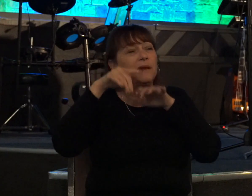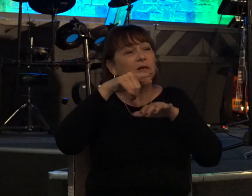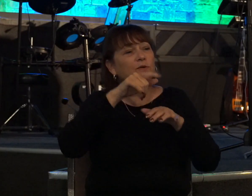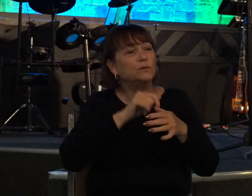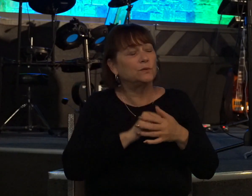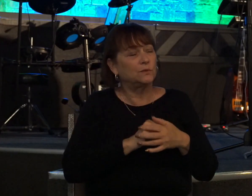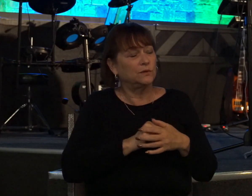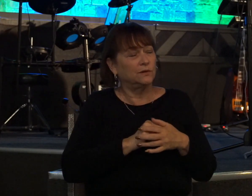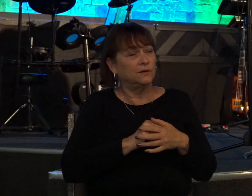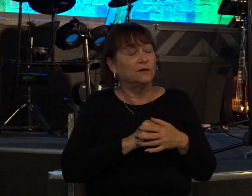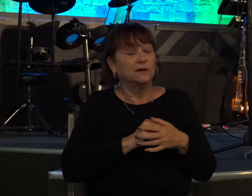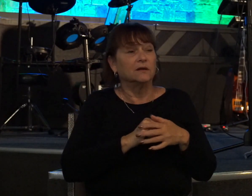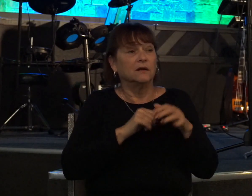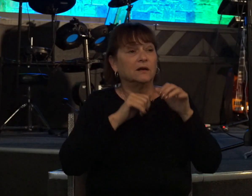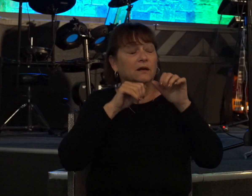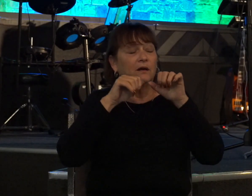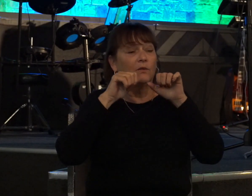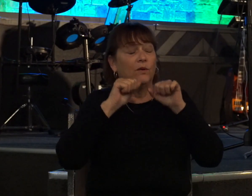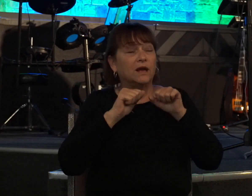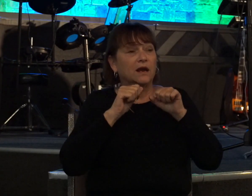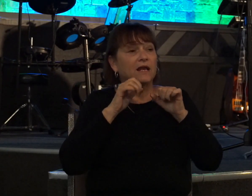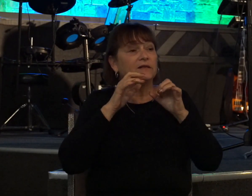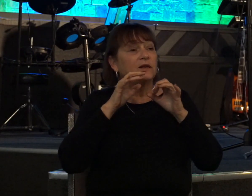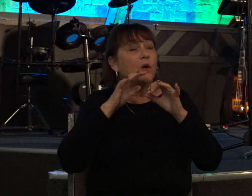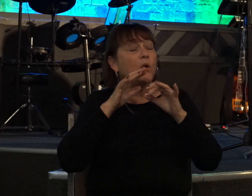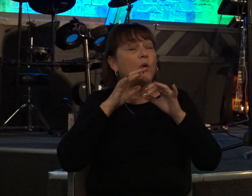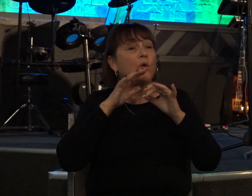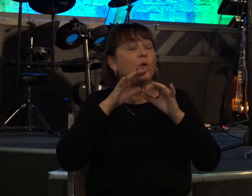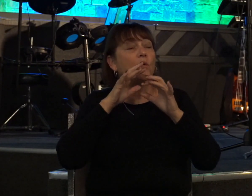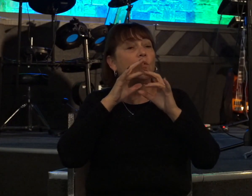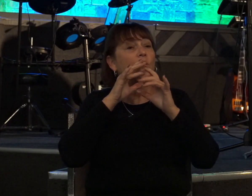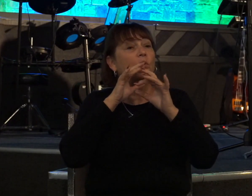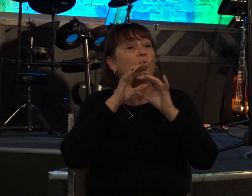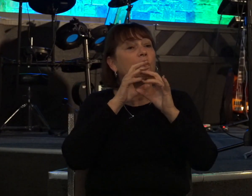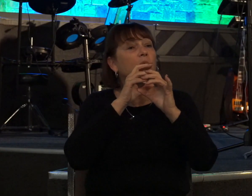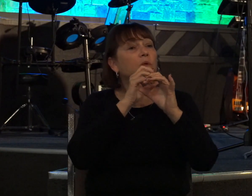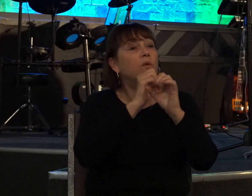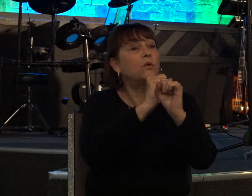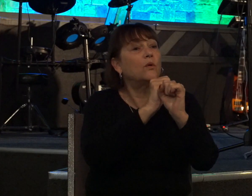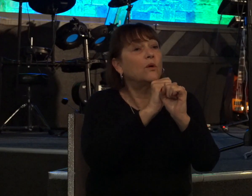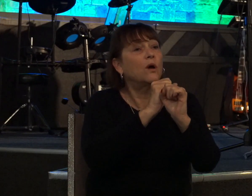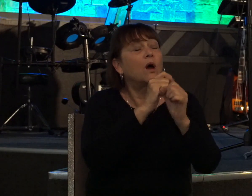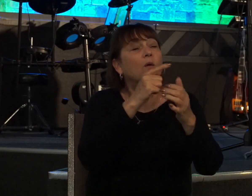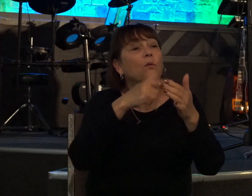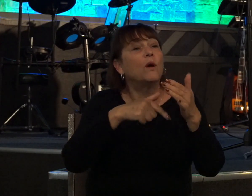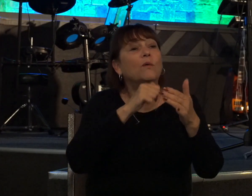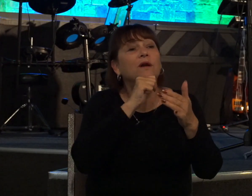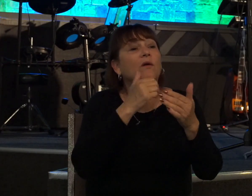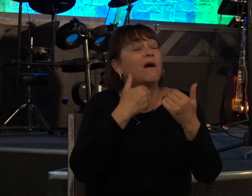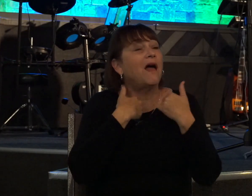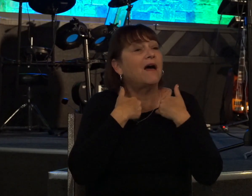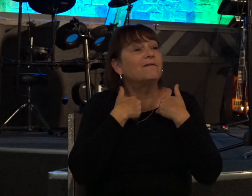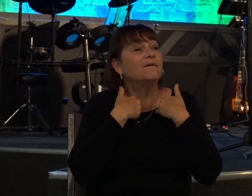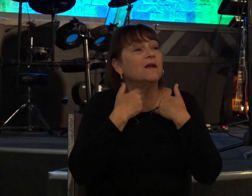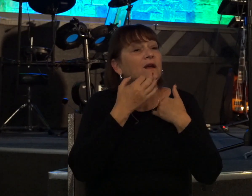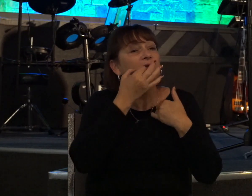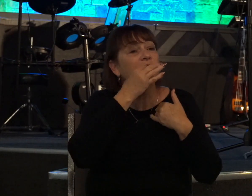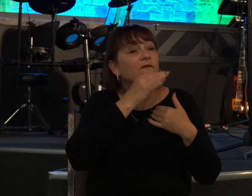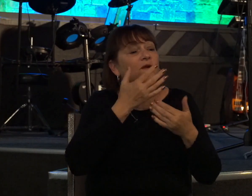because man we can get so caught up on what we don't have the few things we're lacking but god has